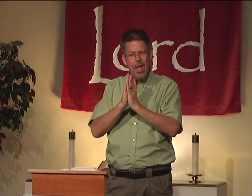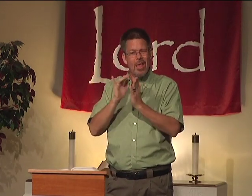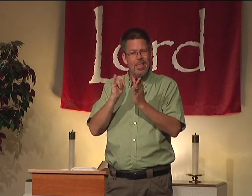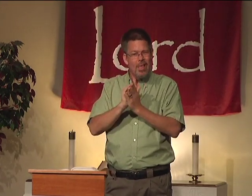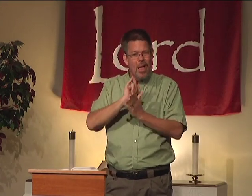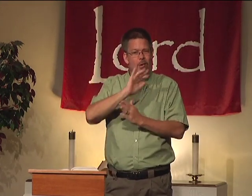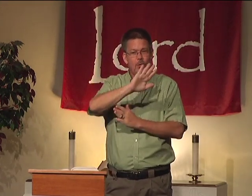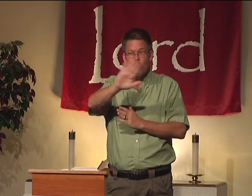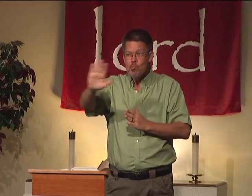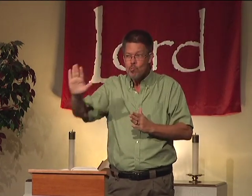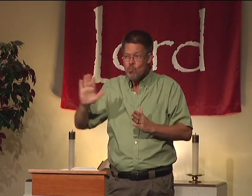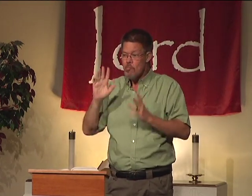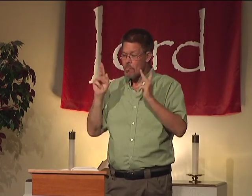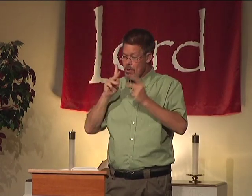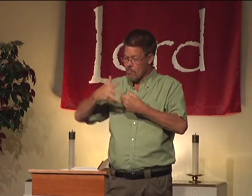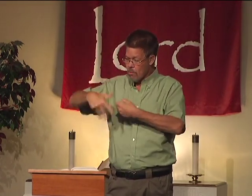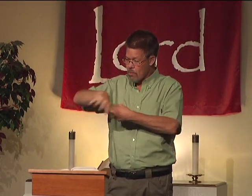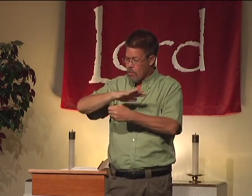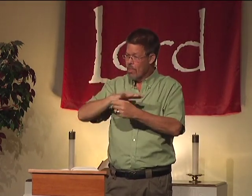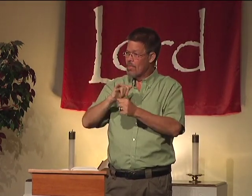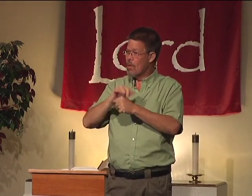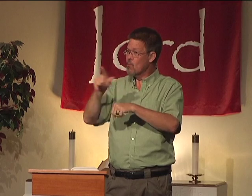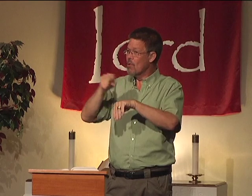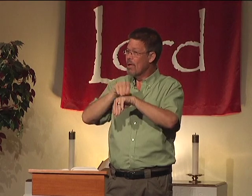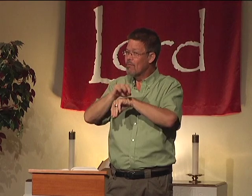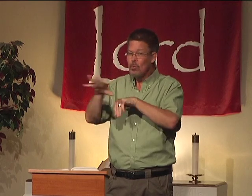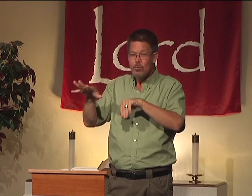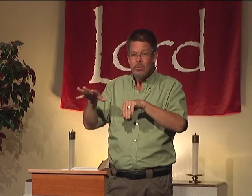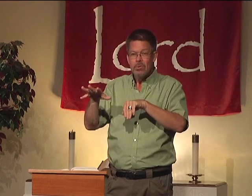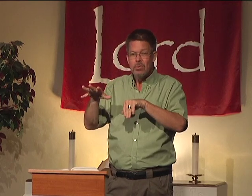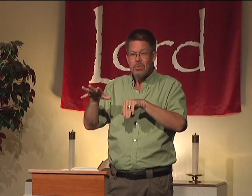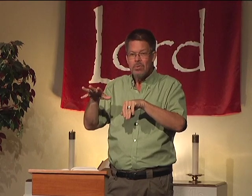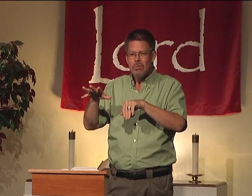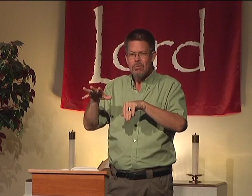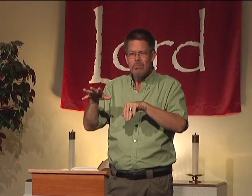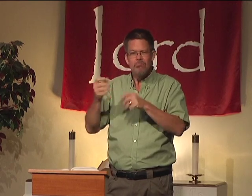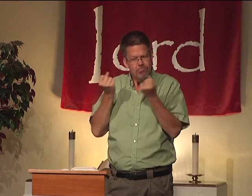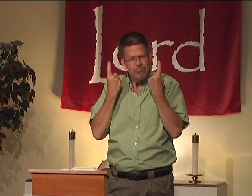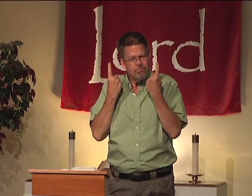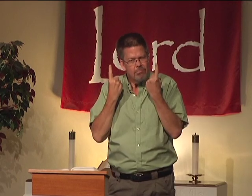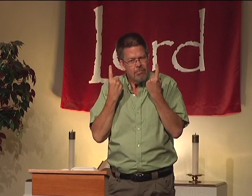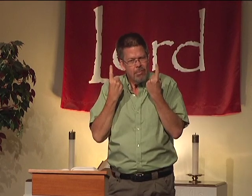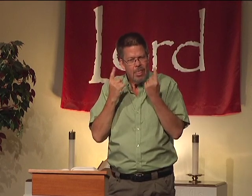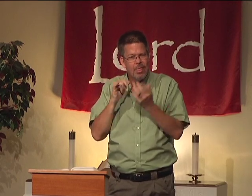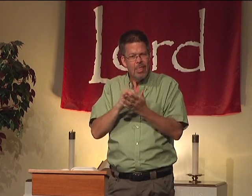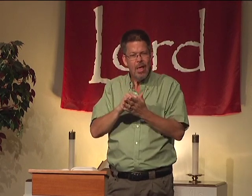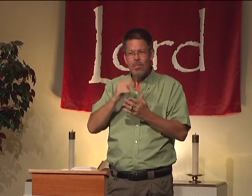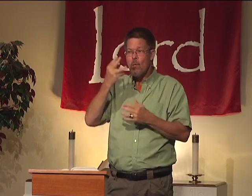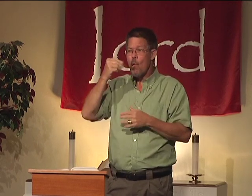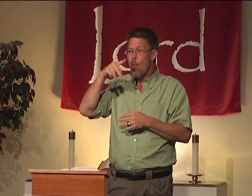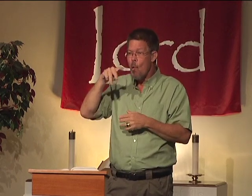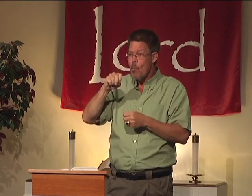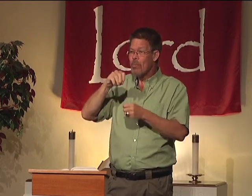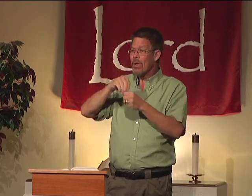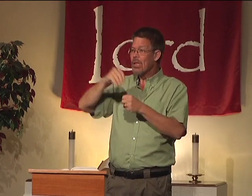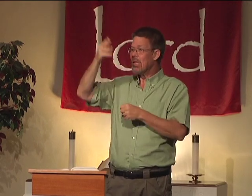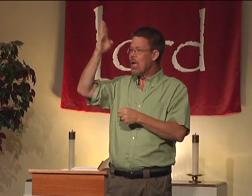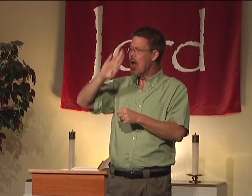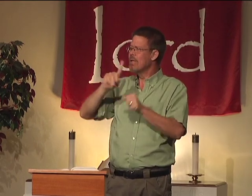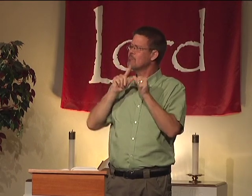for hope. Prayer that people around you are influencing. Understand that. That hope